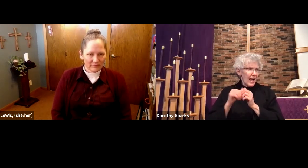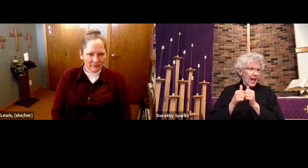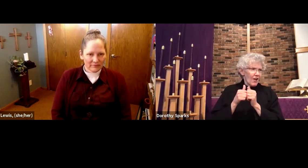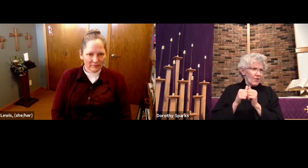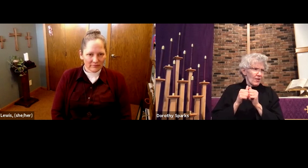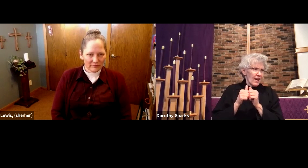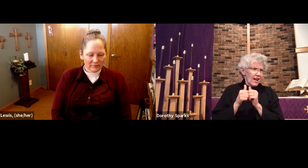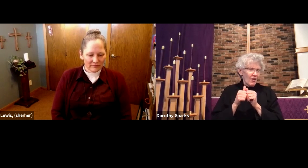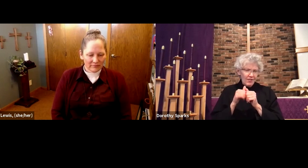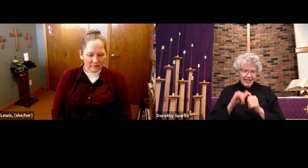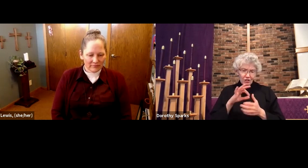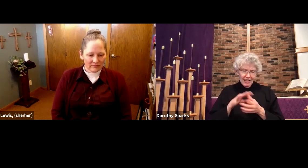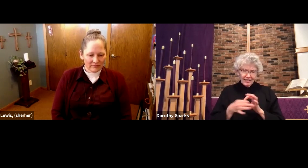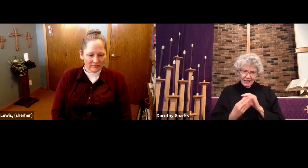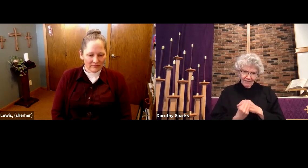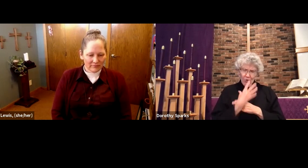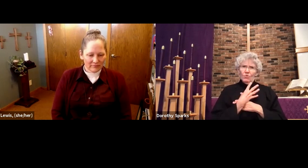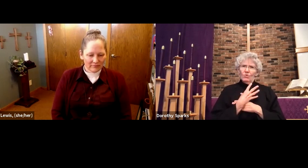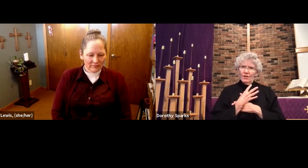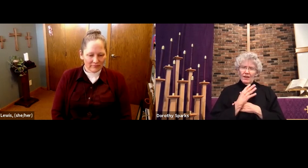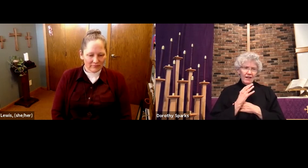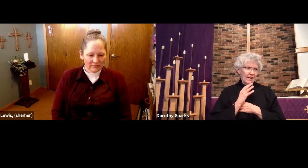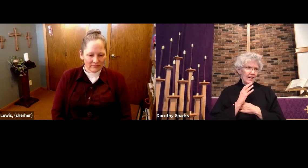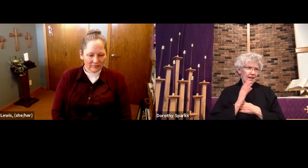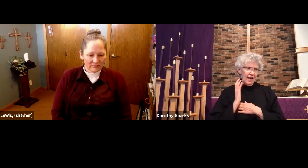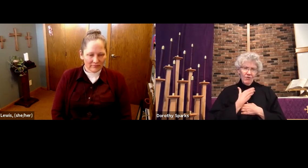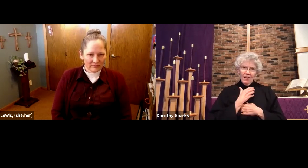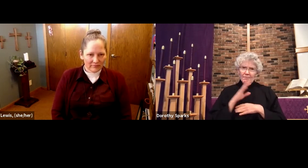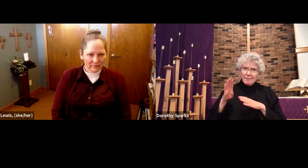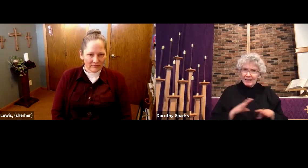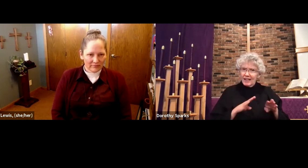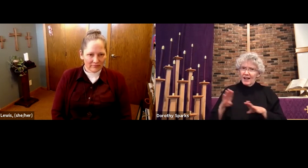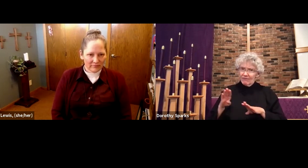Then we learn the effect of those chains on our behaviors.